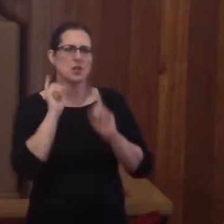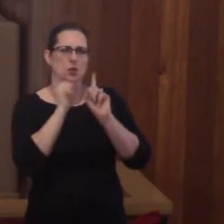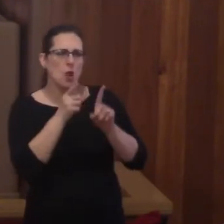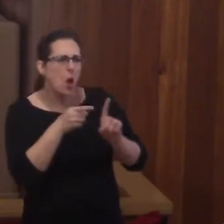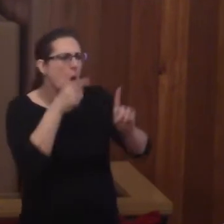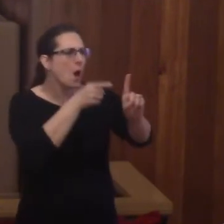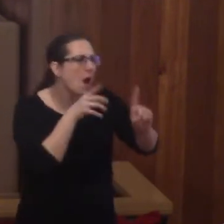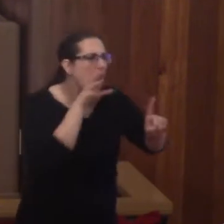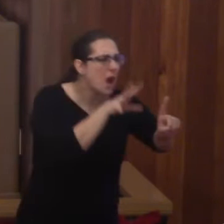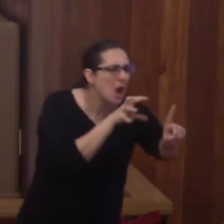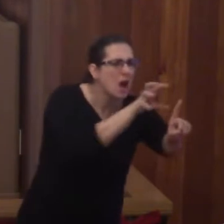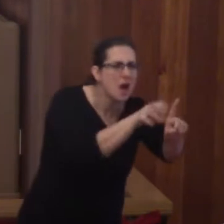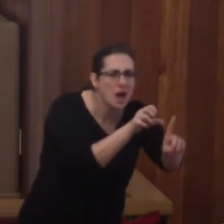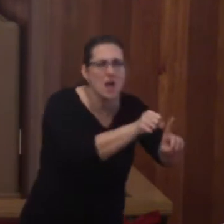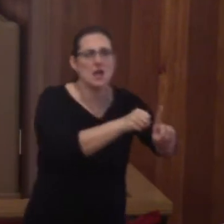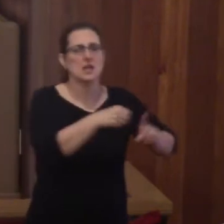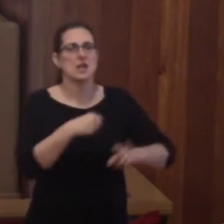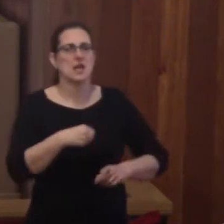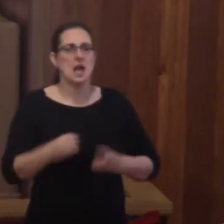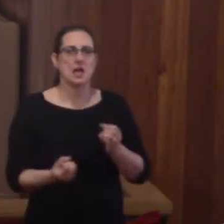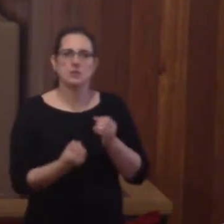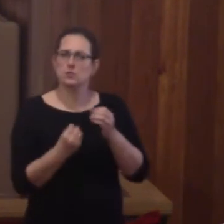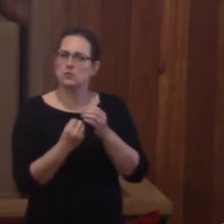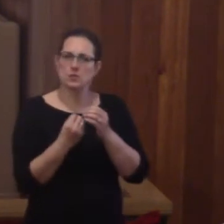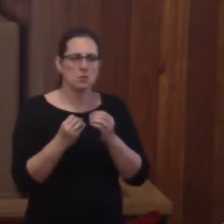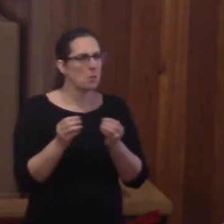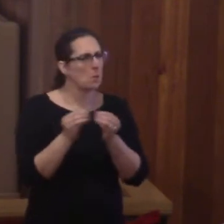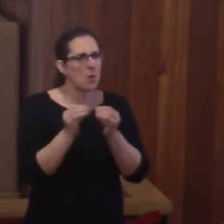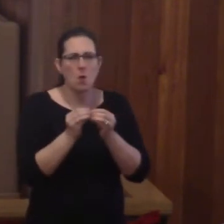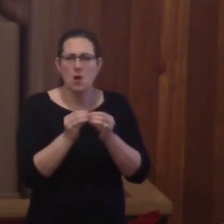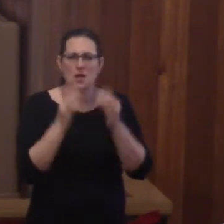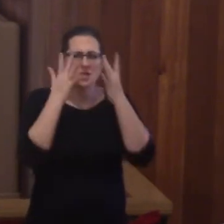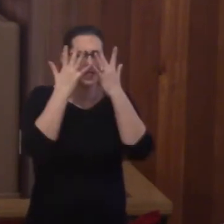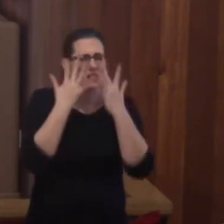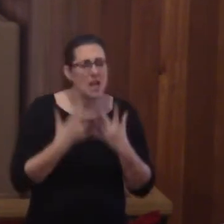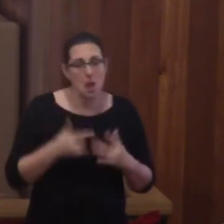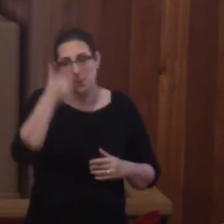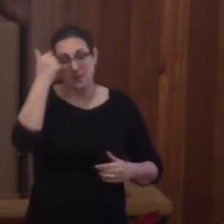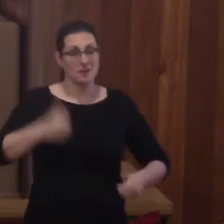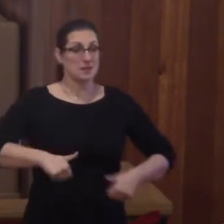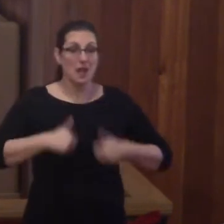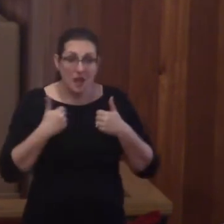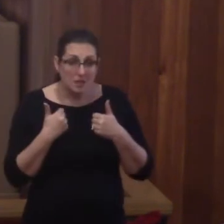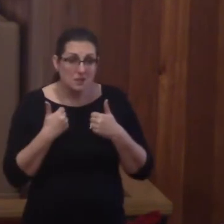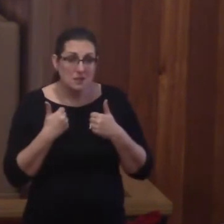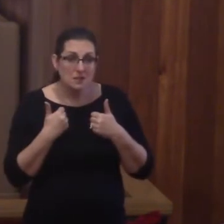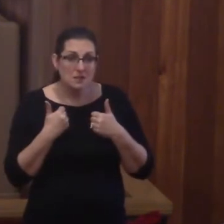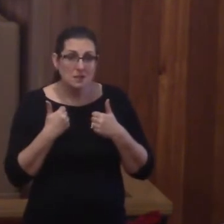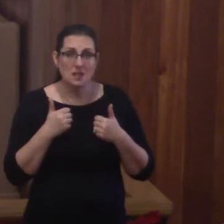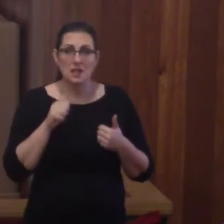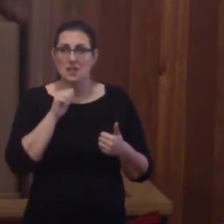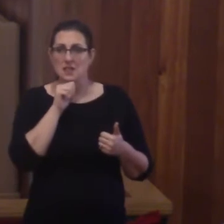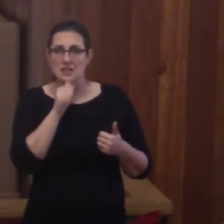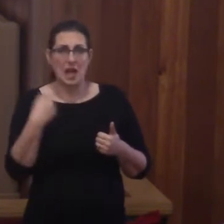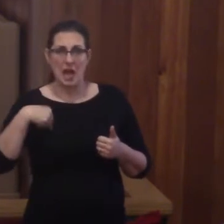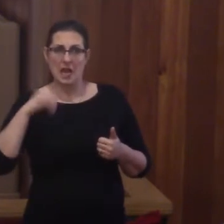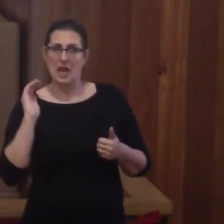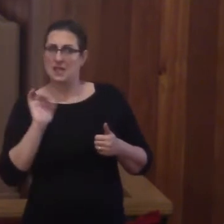expectations and grow in despair, because life isn't the way we thought it was.